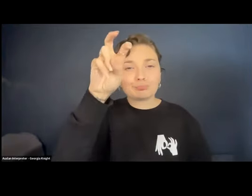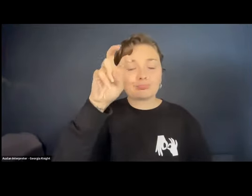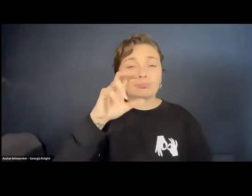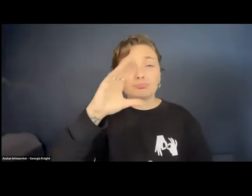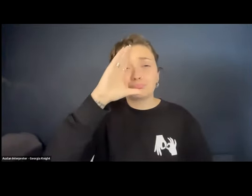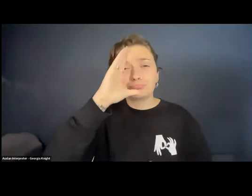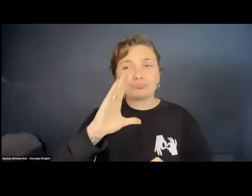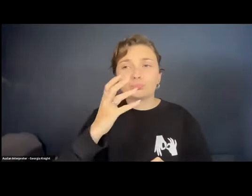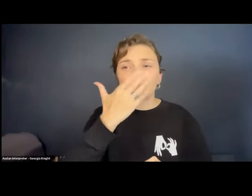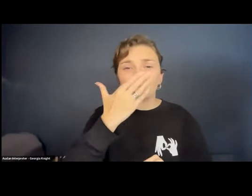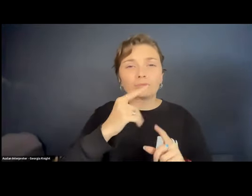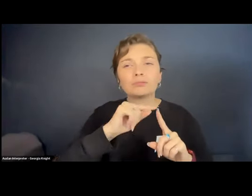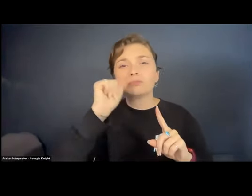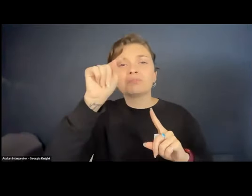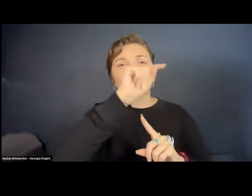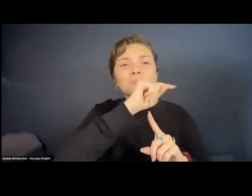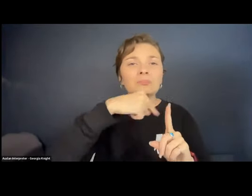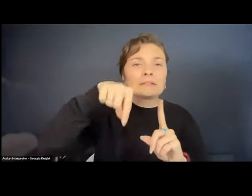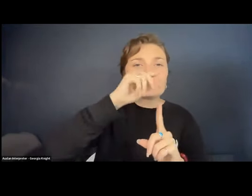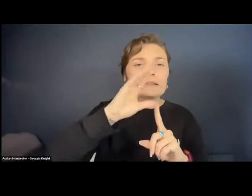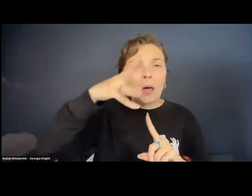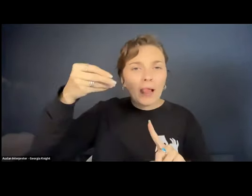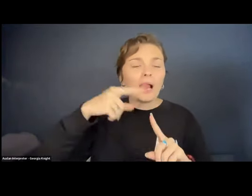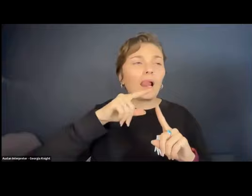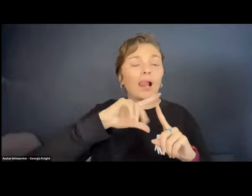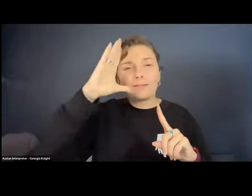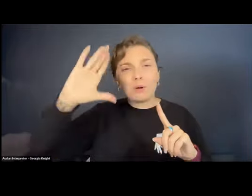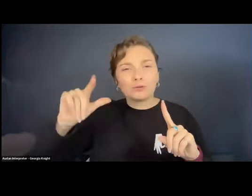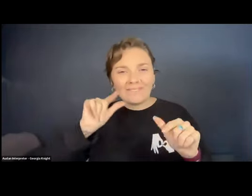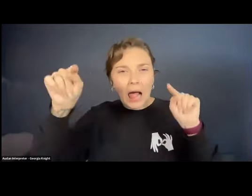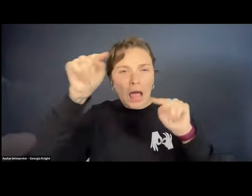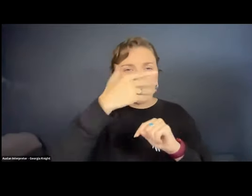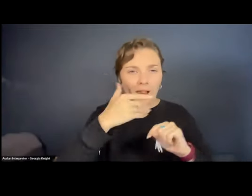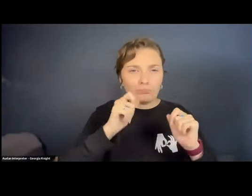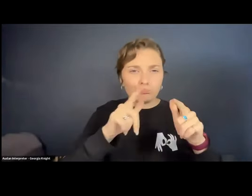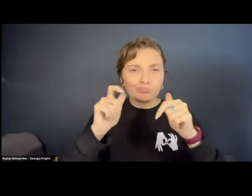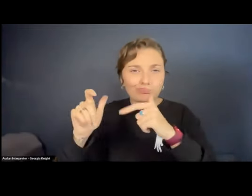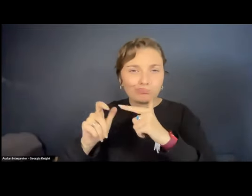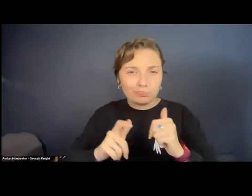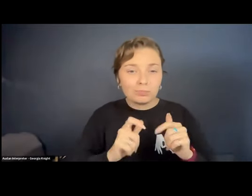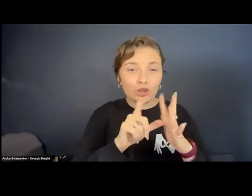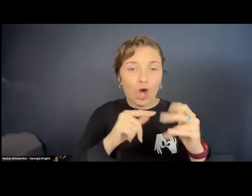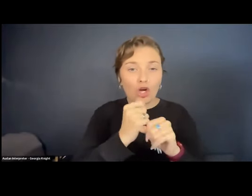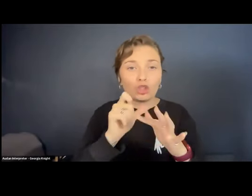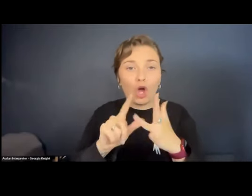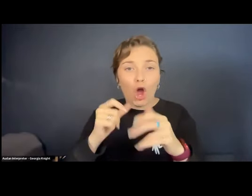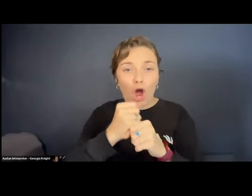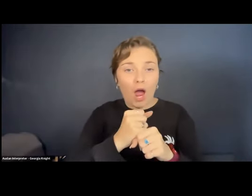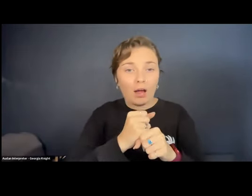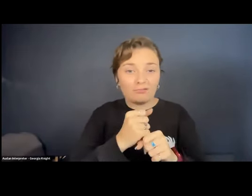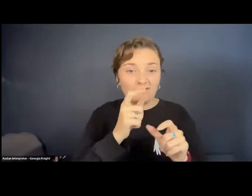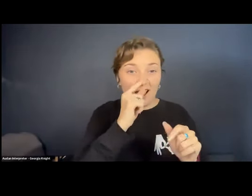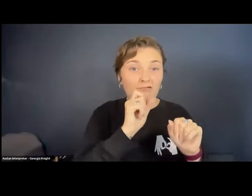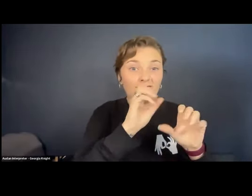schools in Darwin and we went to remote schools and we were able to take Dog Dog back